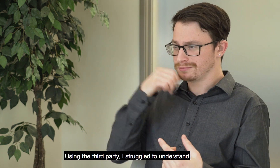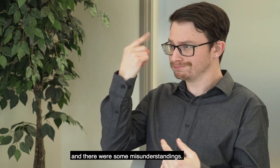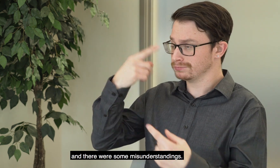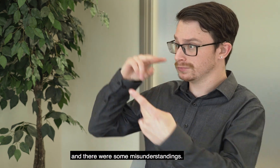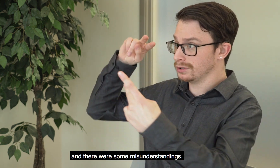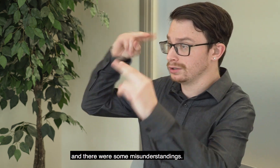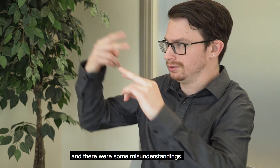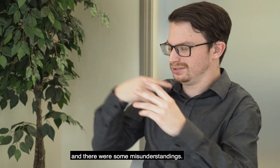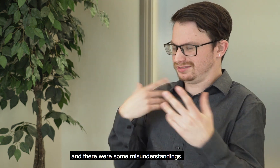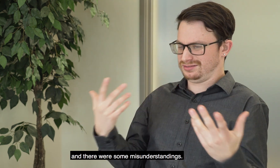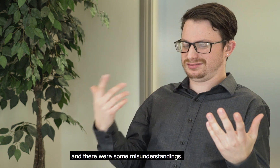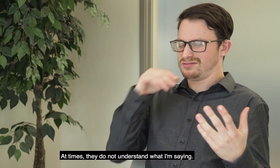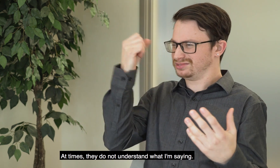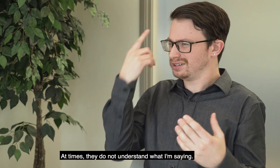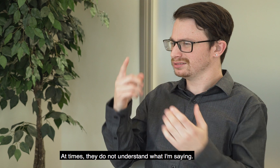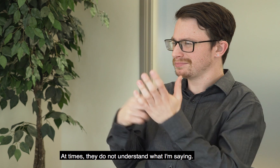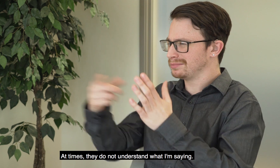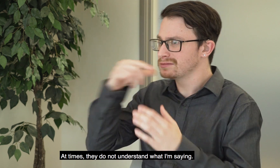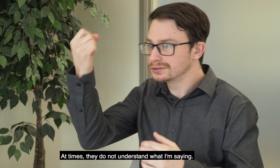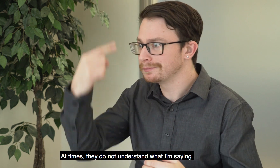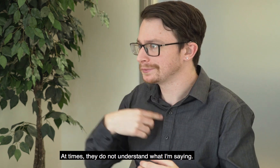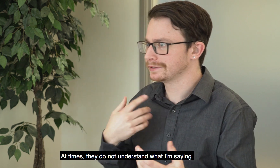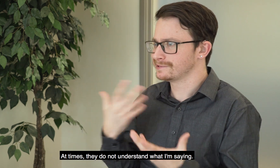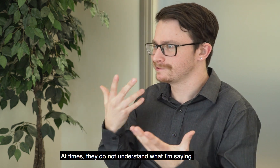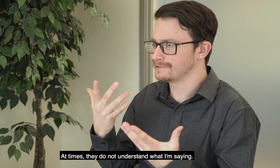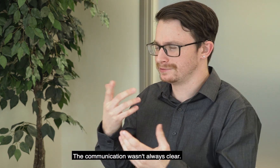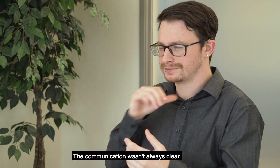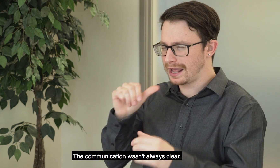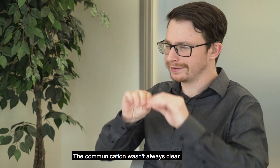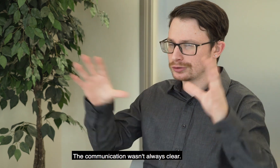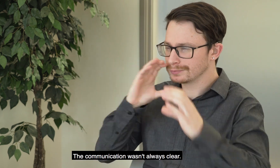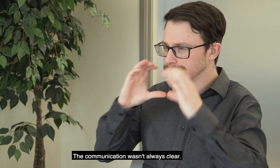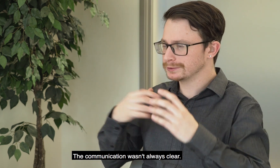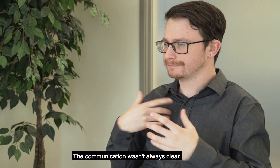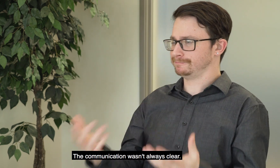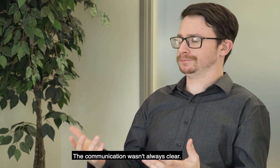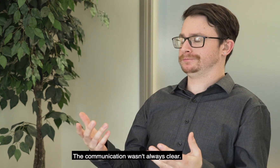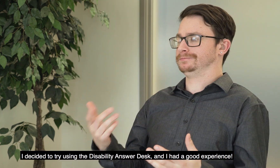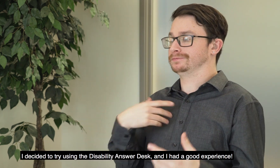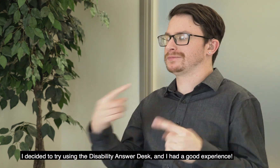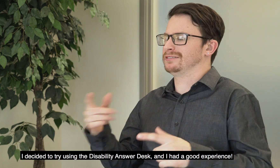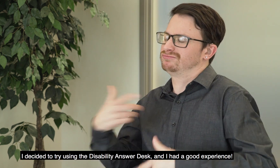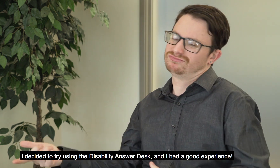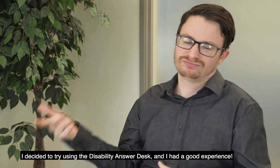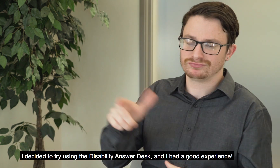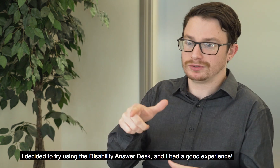and there were some misunderstandings. At times, they don't understand what I'm saying. The communication wasn't always clear. I decided to try